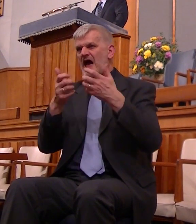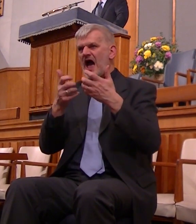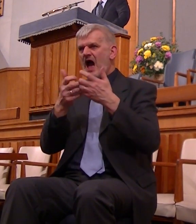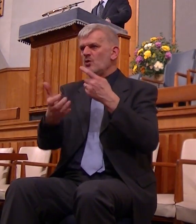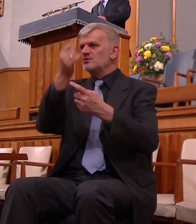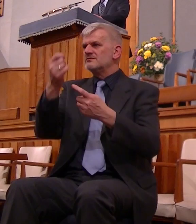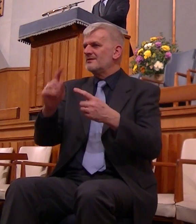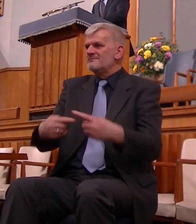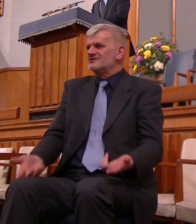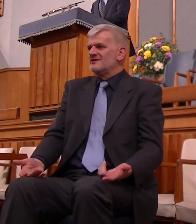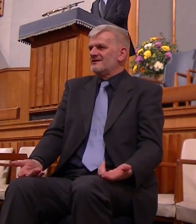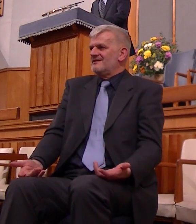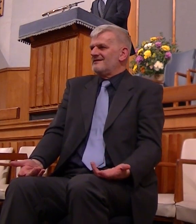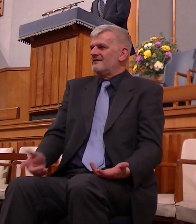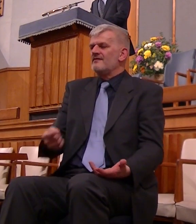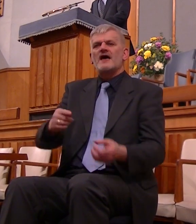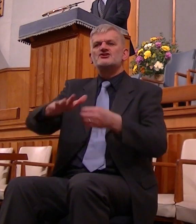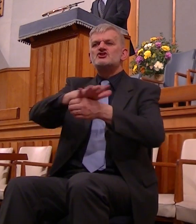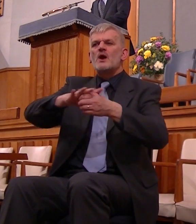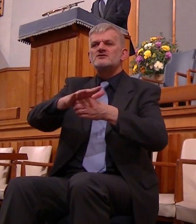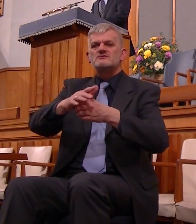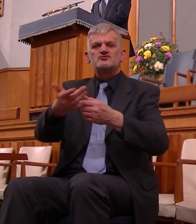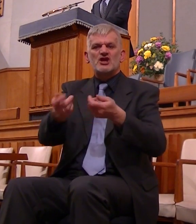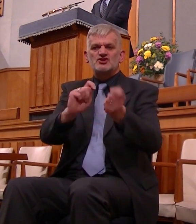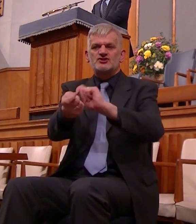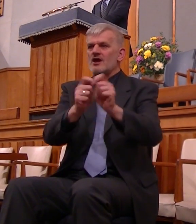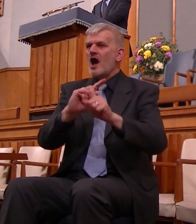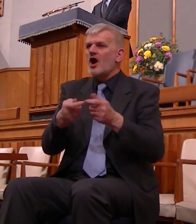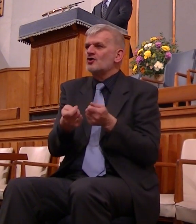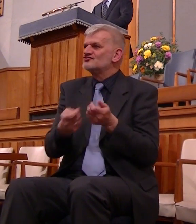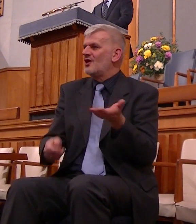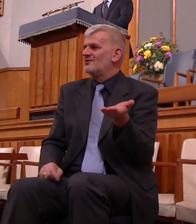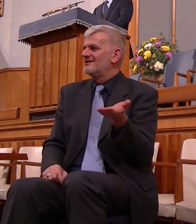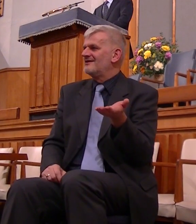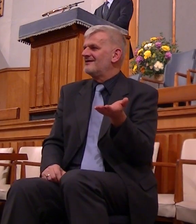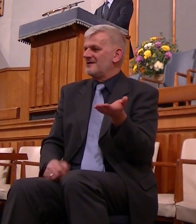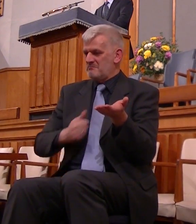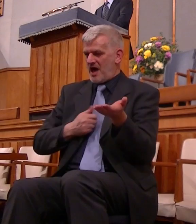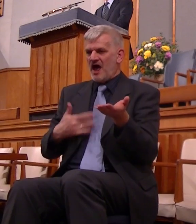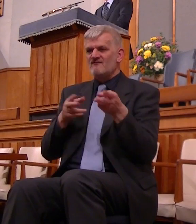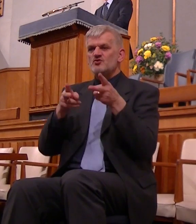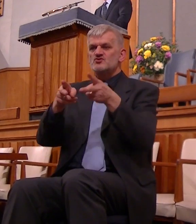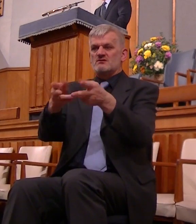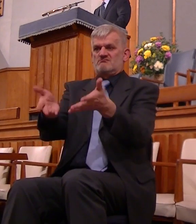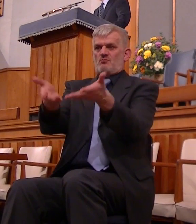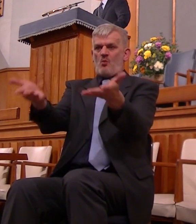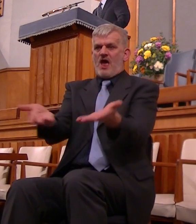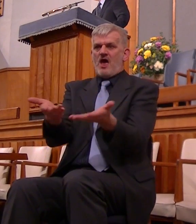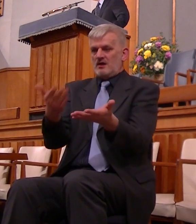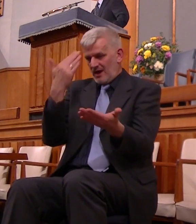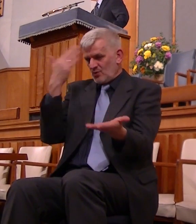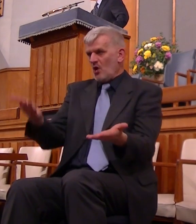accomplish we can't govern the circumstances of life we don't know the course life's journey will take the